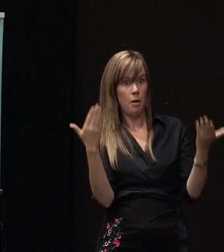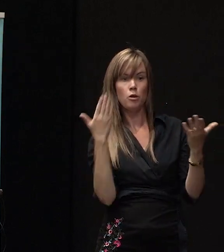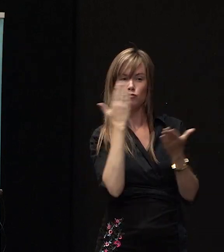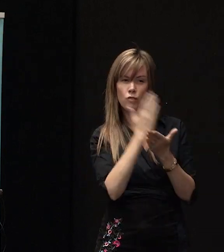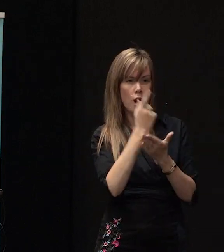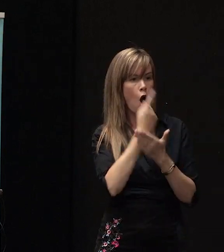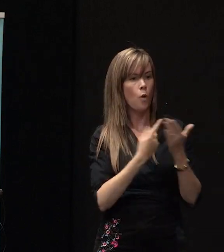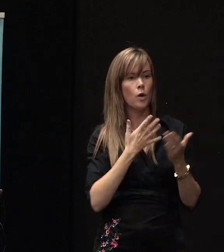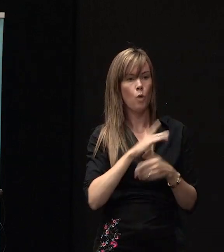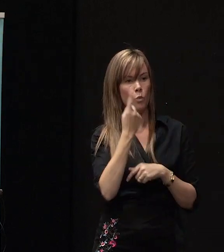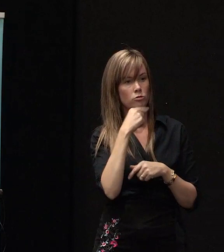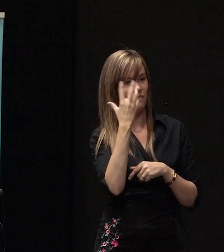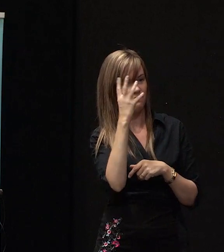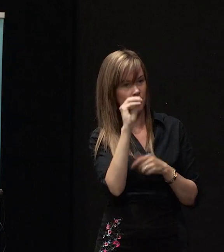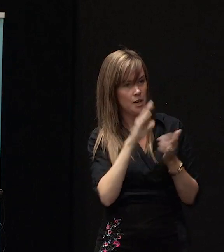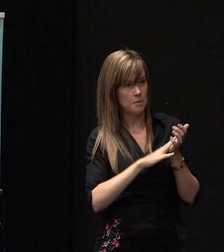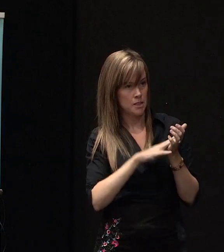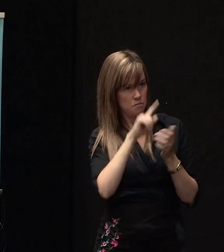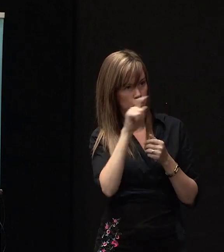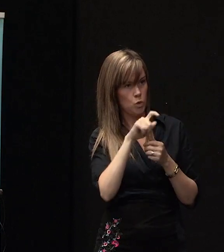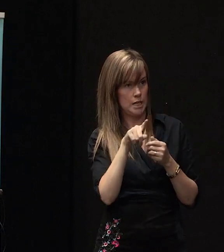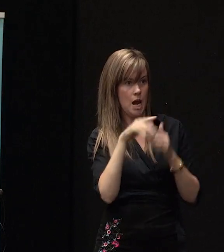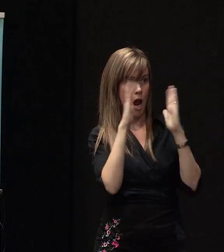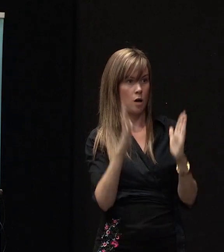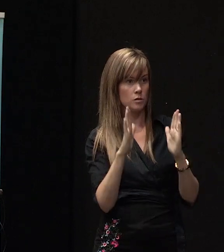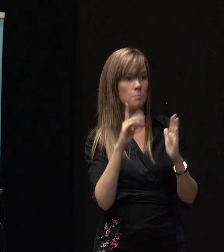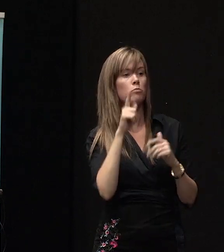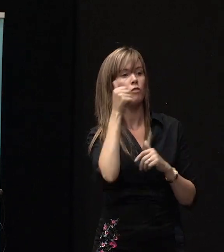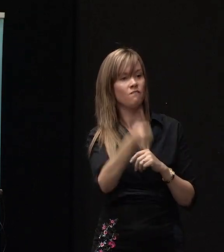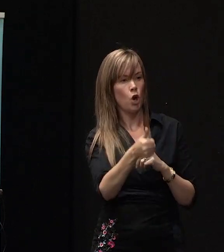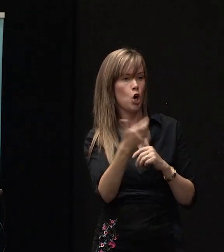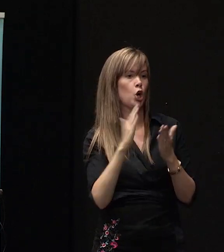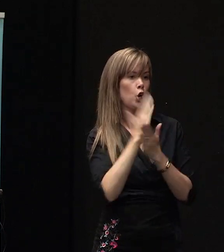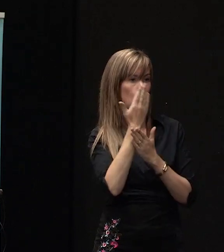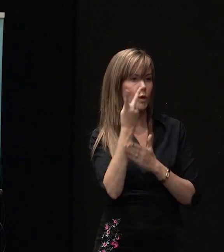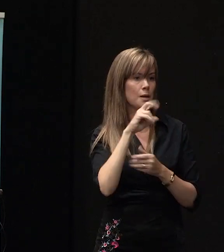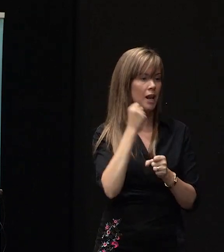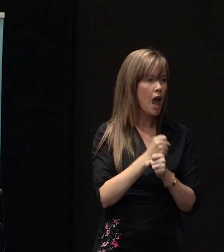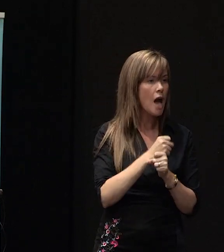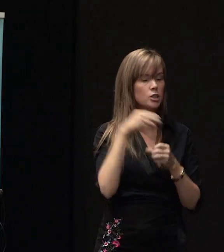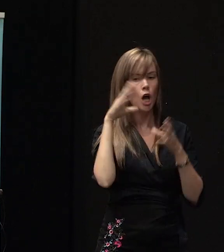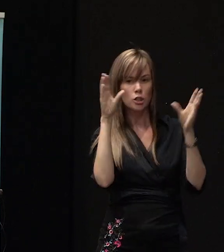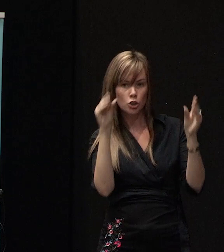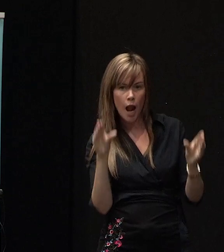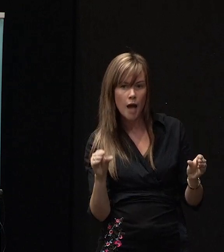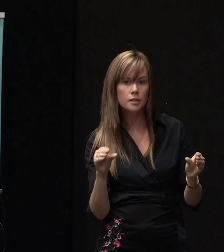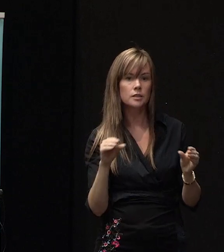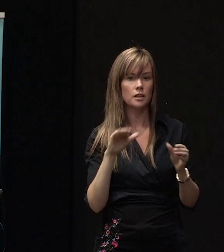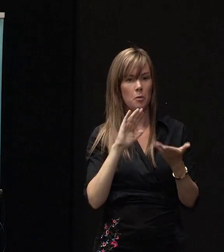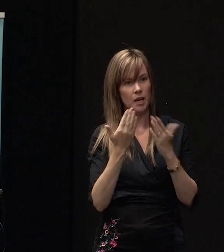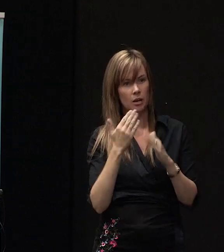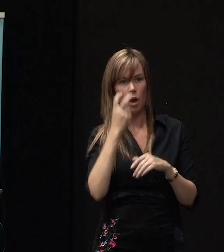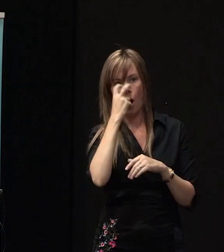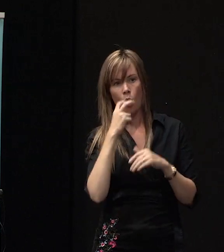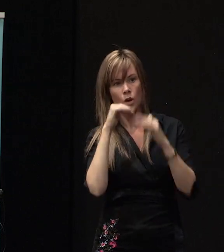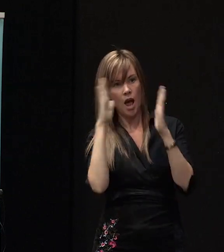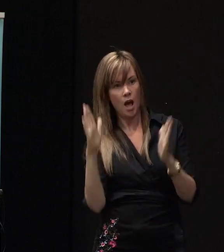wants 150 square meter house going forward, but she'd much prefer a new house, which is double glazed and insulated properly, compared to getting her old house